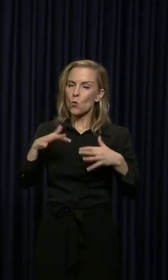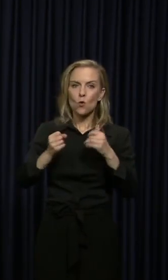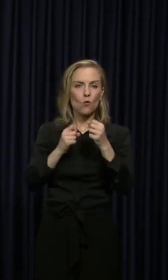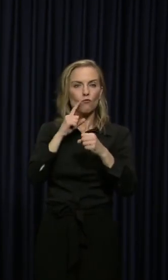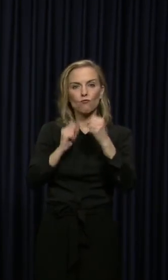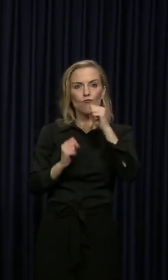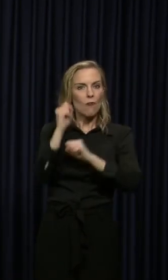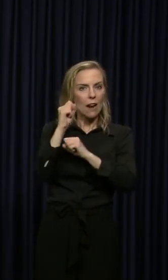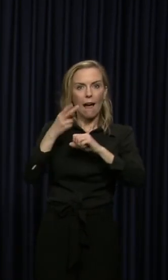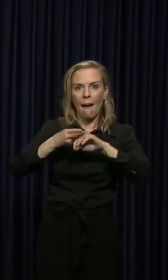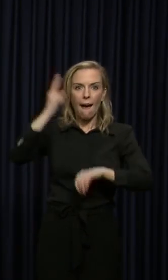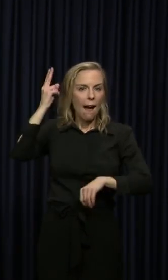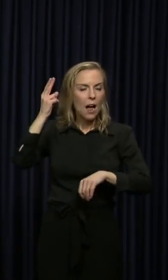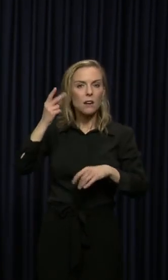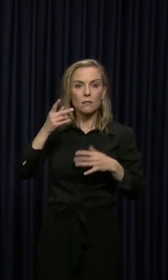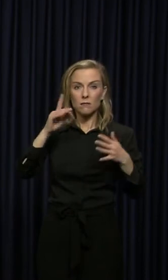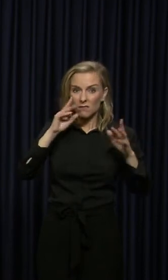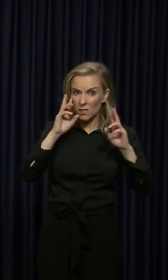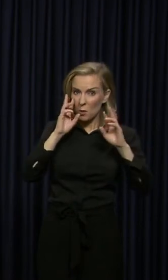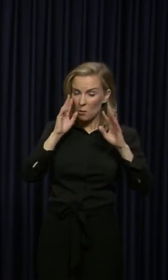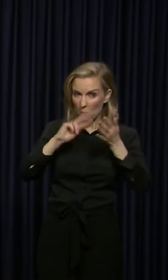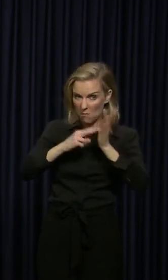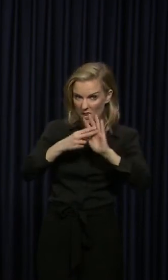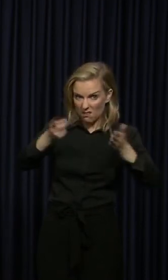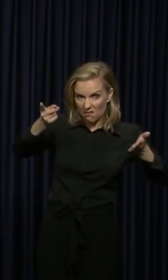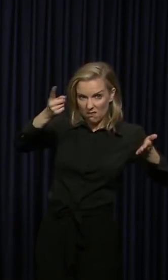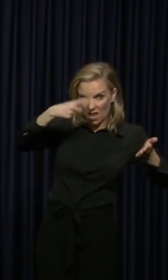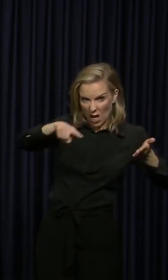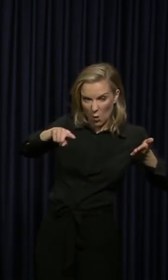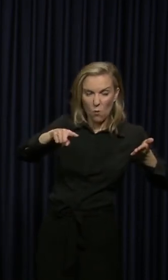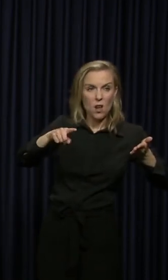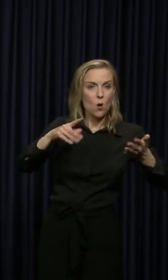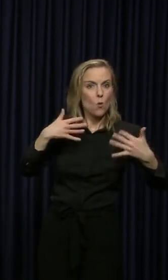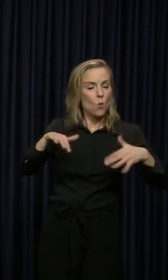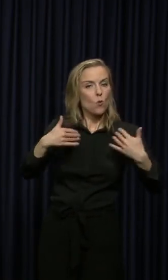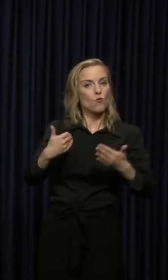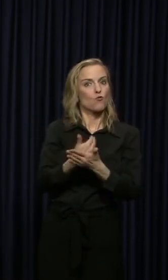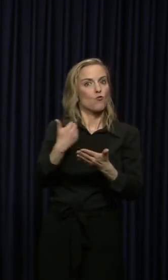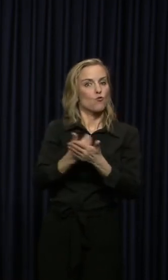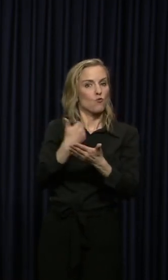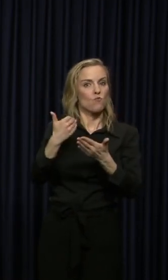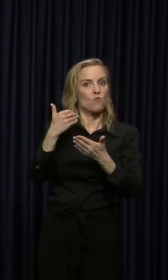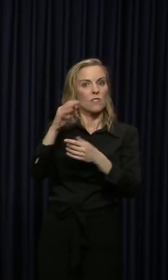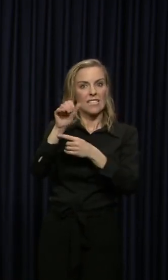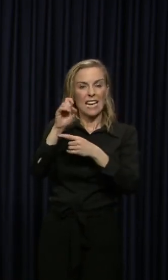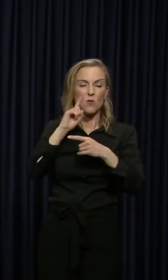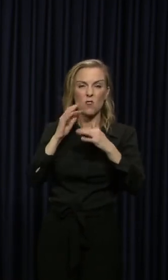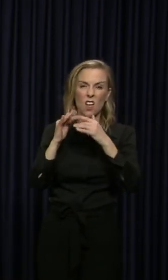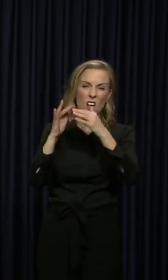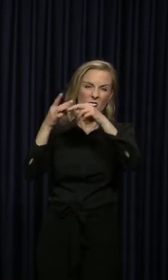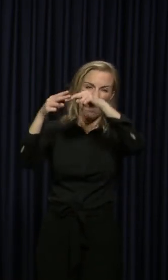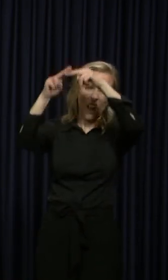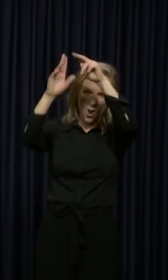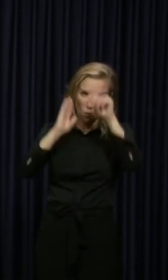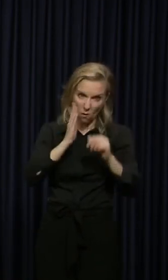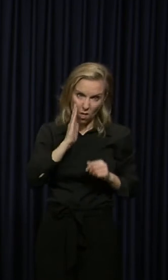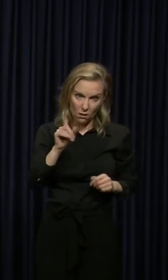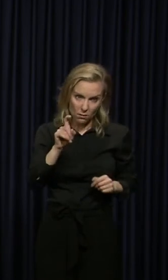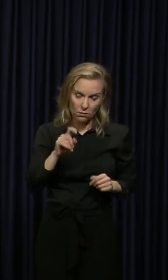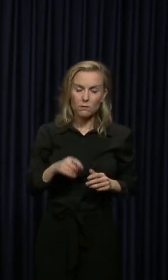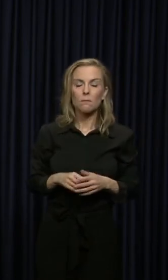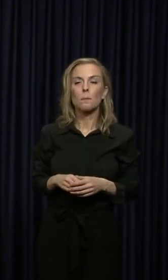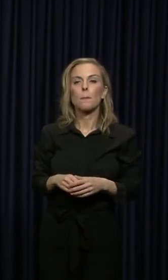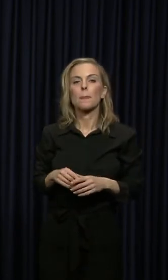had. Can we expect for the next week that we're still going to see the number of new cases continue to go up? So the question